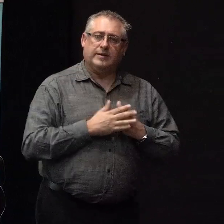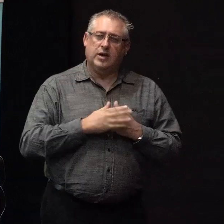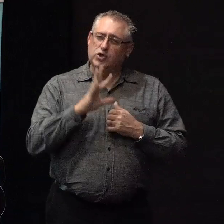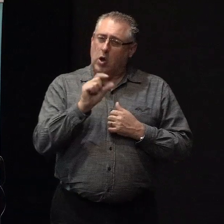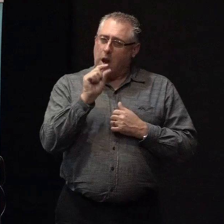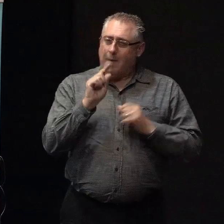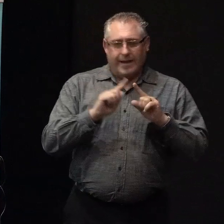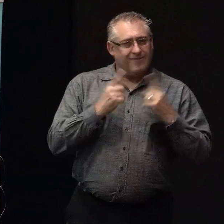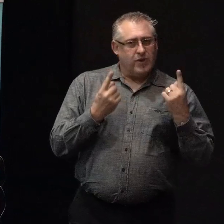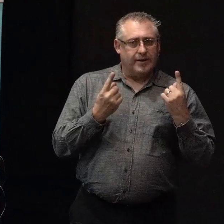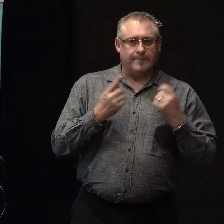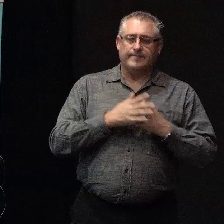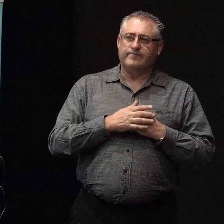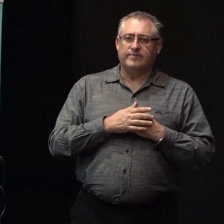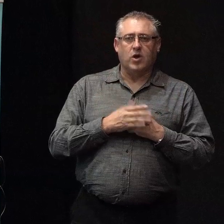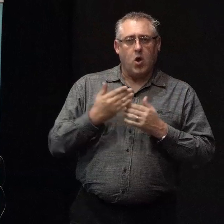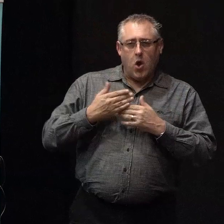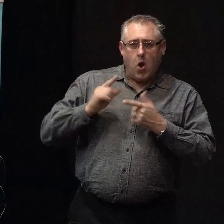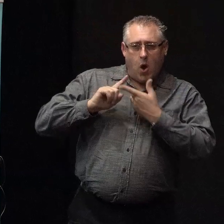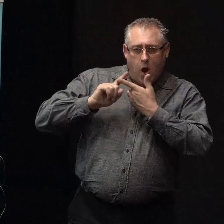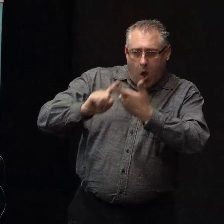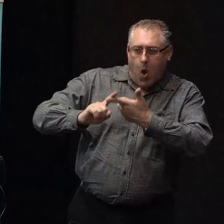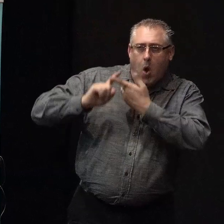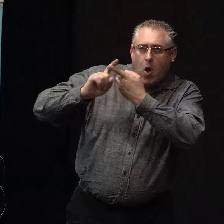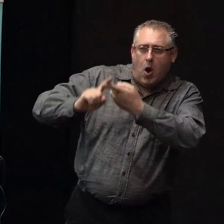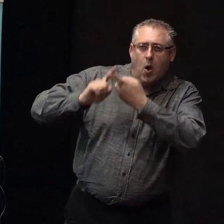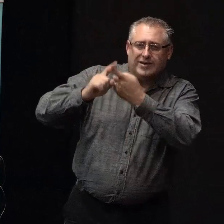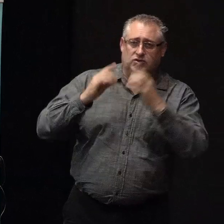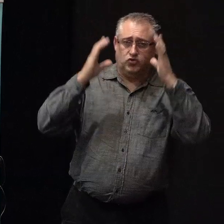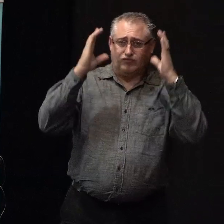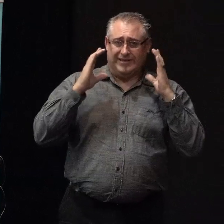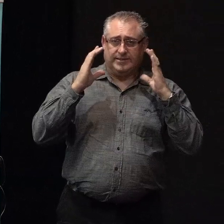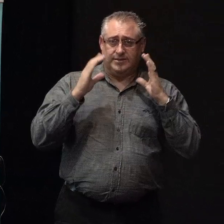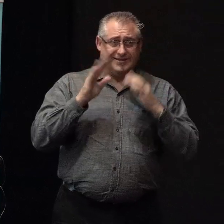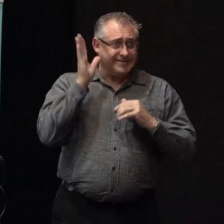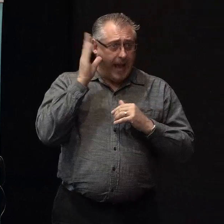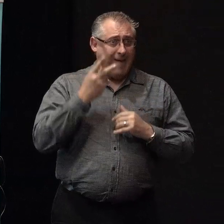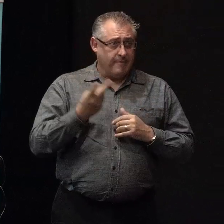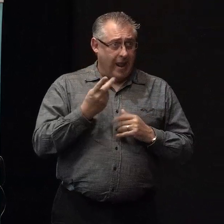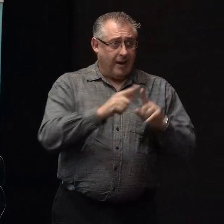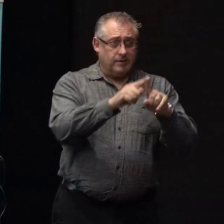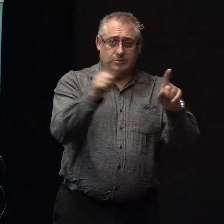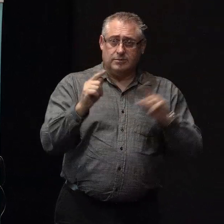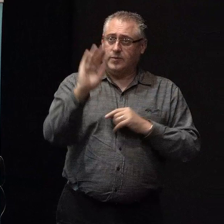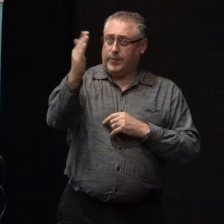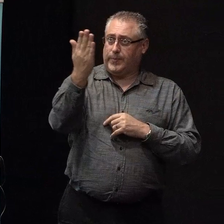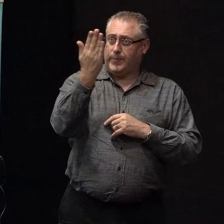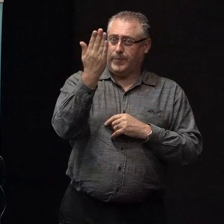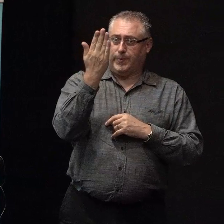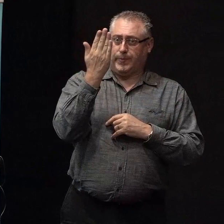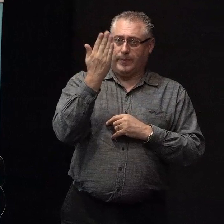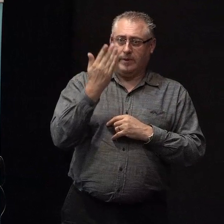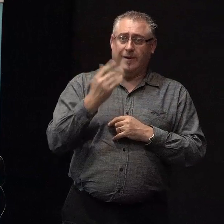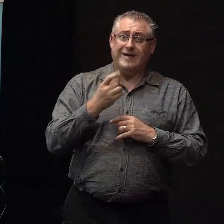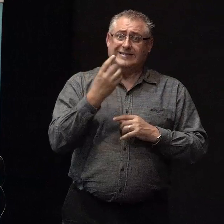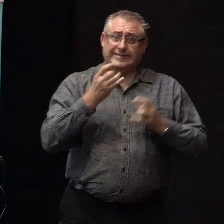different. And that long, ongoing stress that we have in front of us, does that sound familiar? So I know initially there was a lot of adrenaline